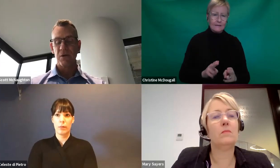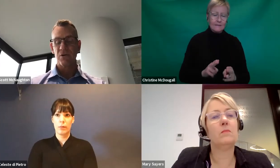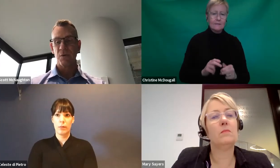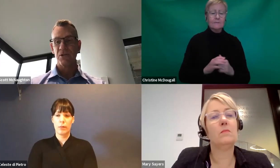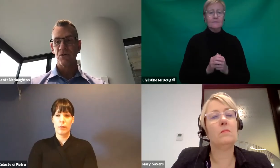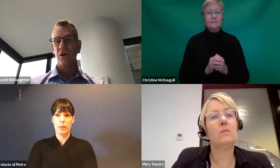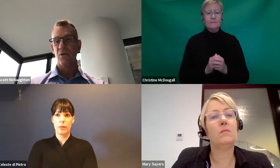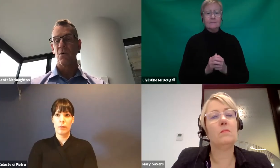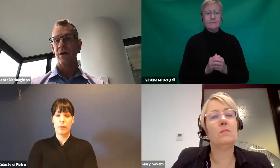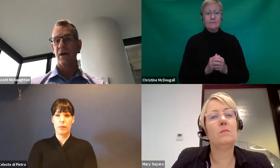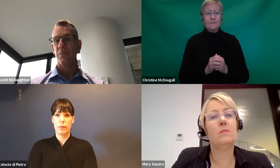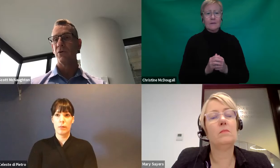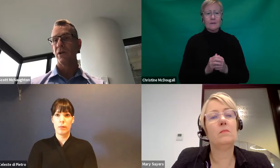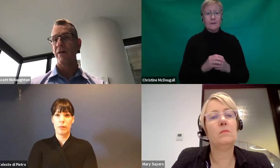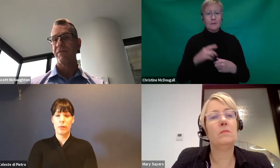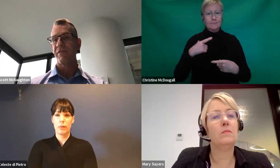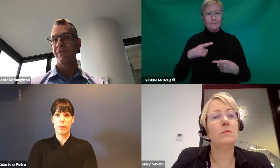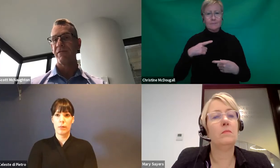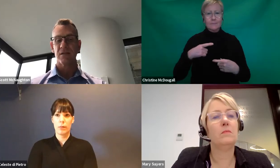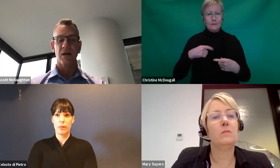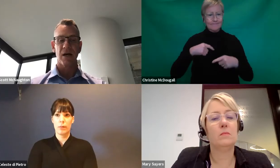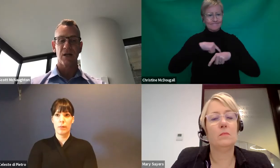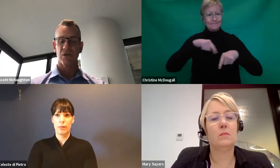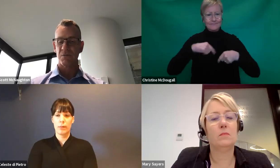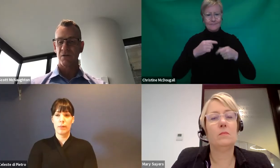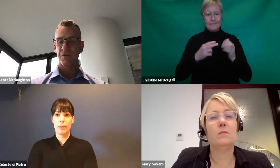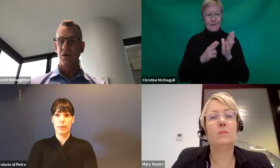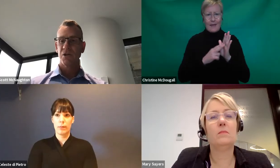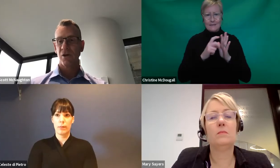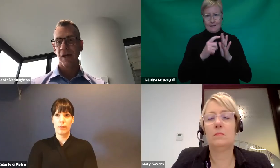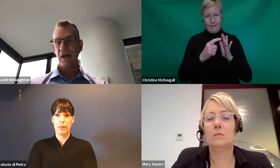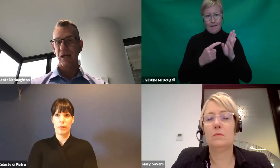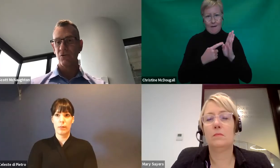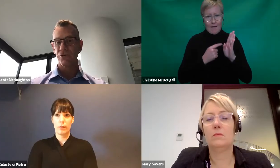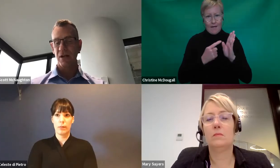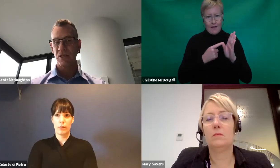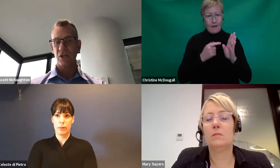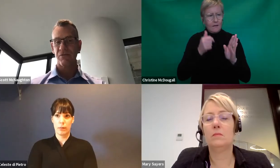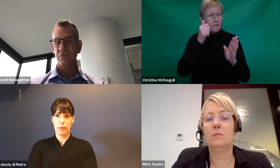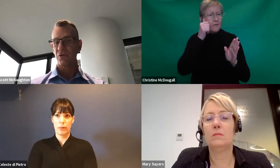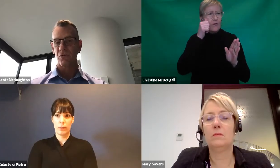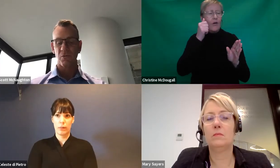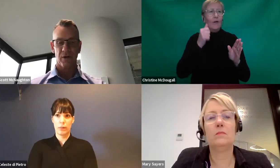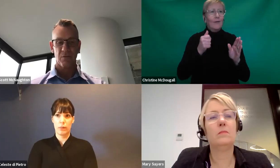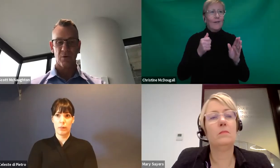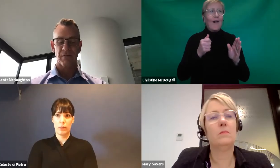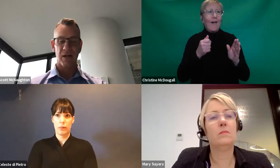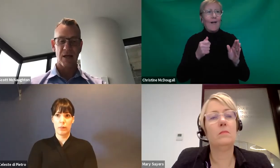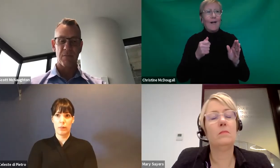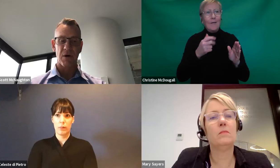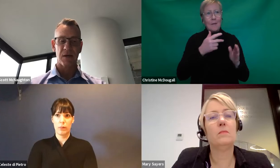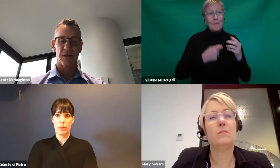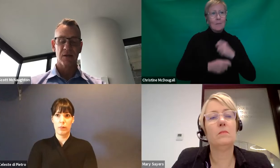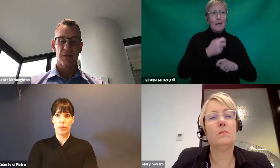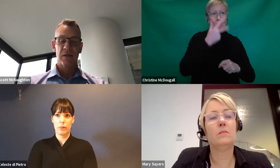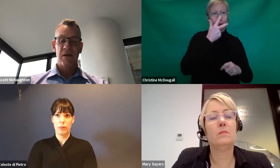because we do know what an important life event is in terms of turning 18 or transitioning from school to work at whatever age